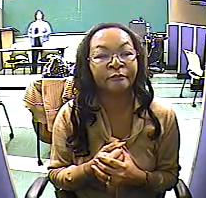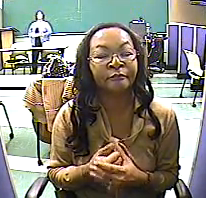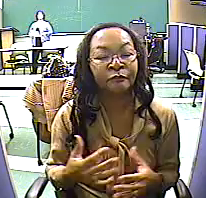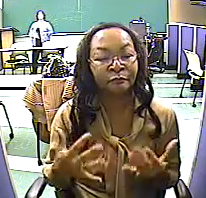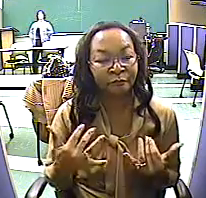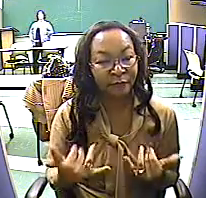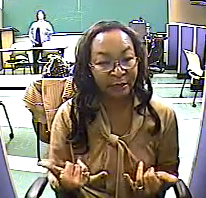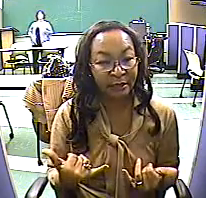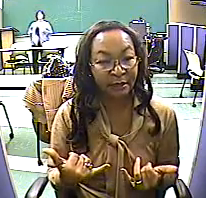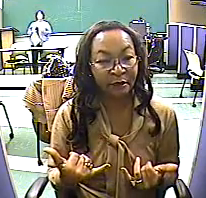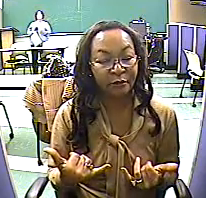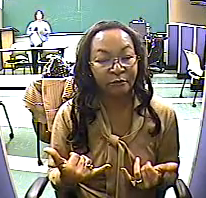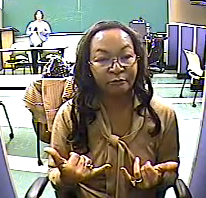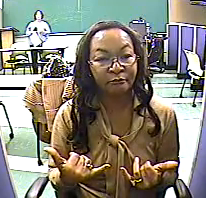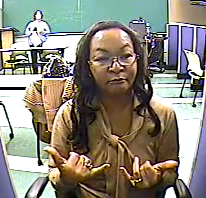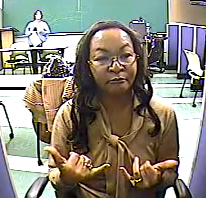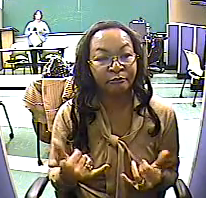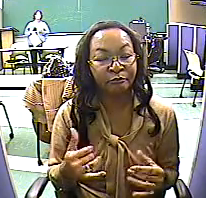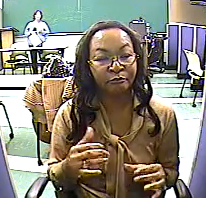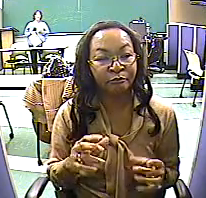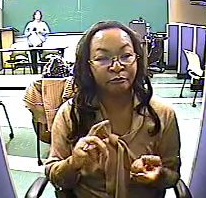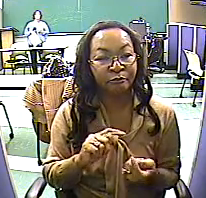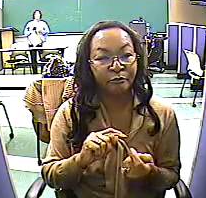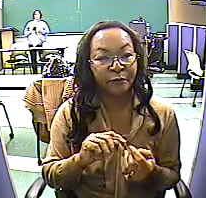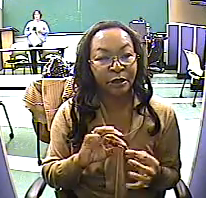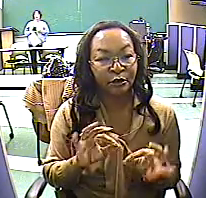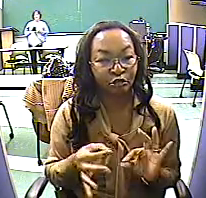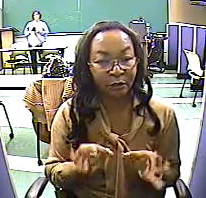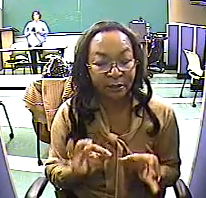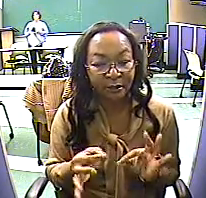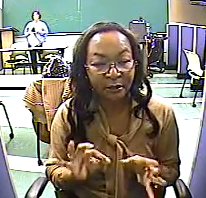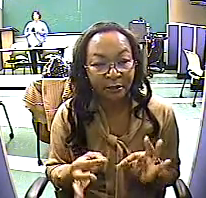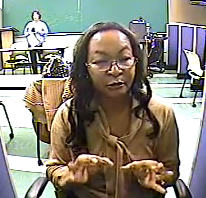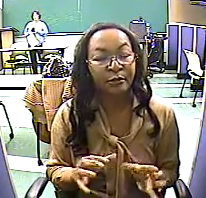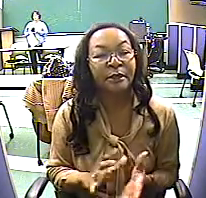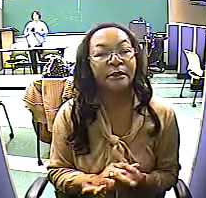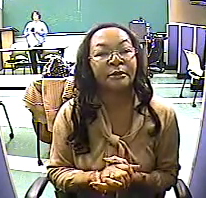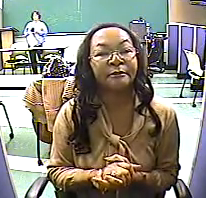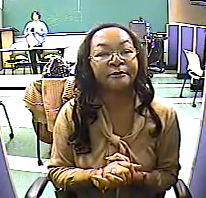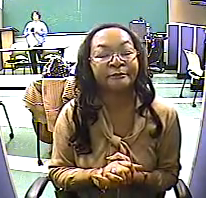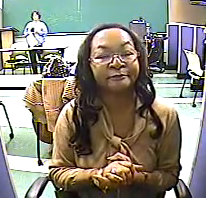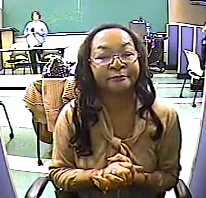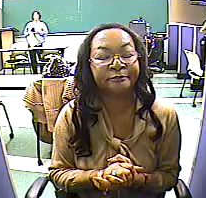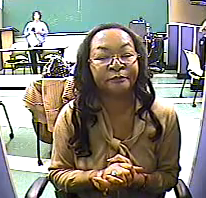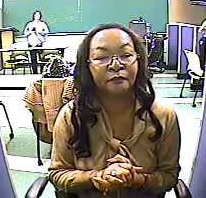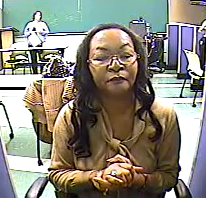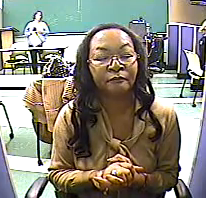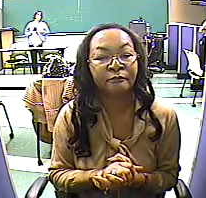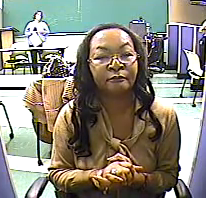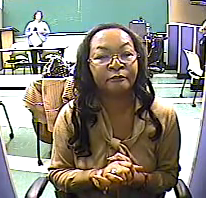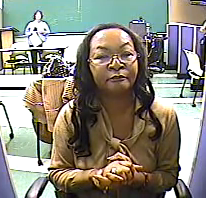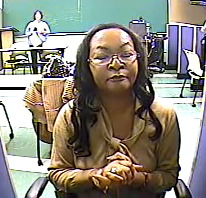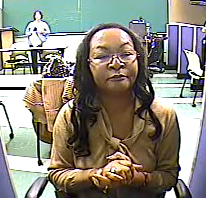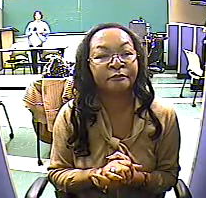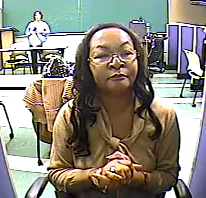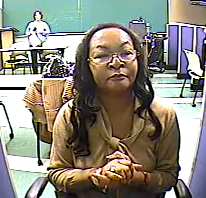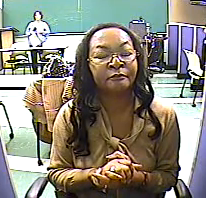Now your big focus is mouthing every English word. You don't have any lag time.